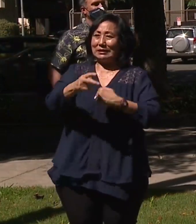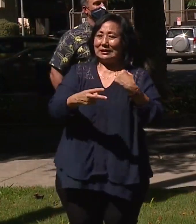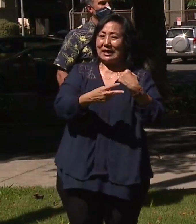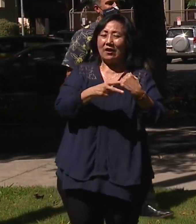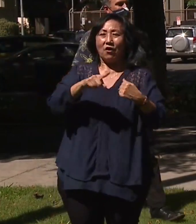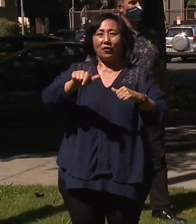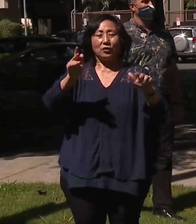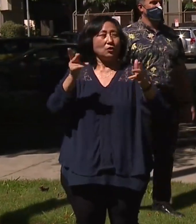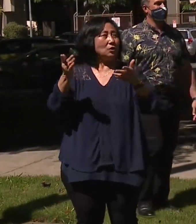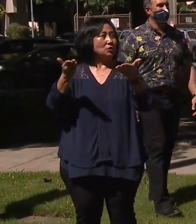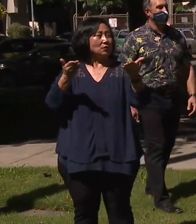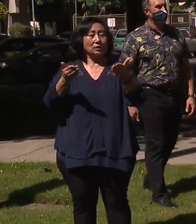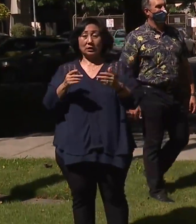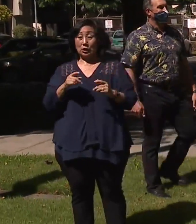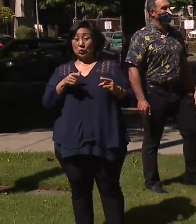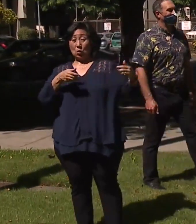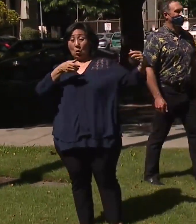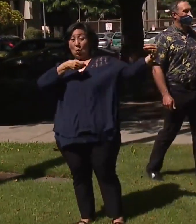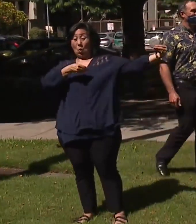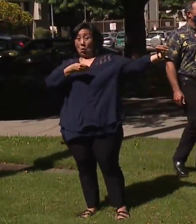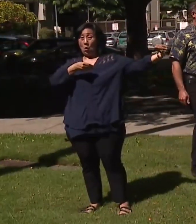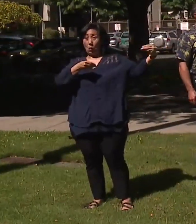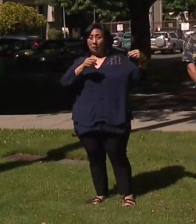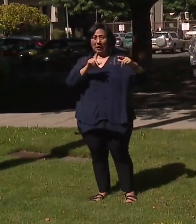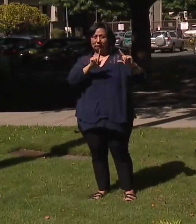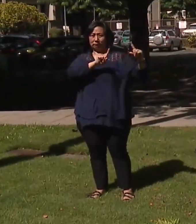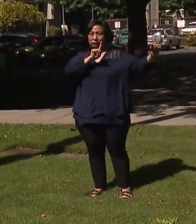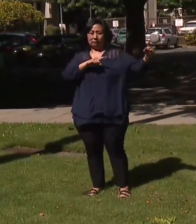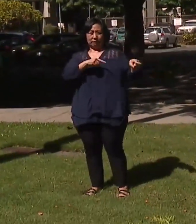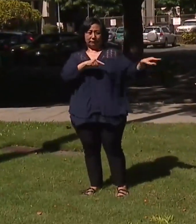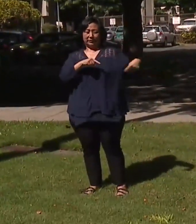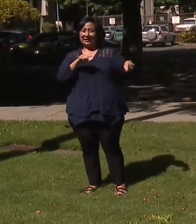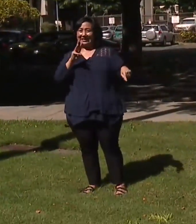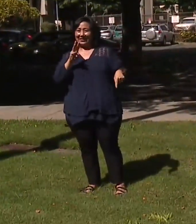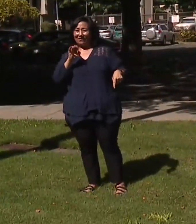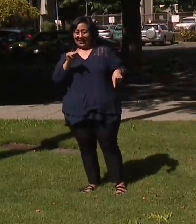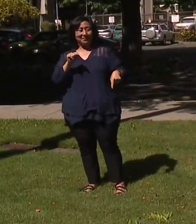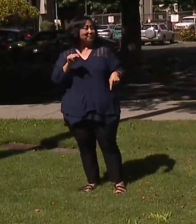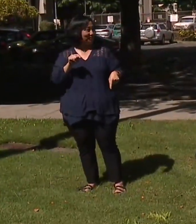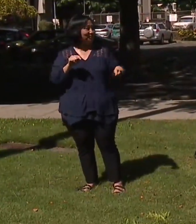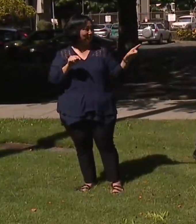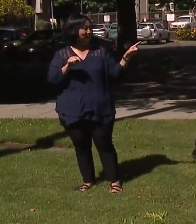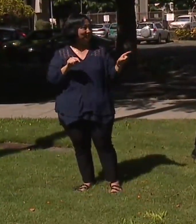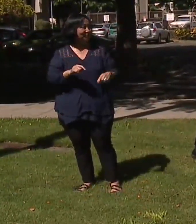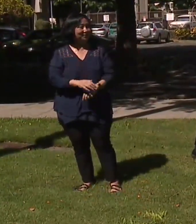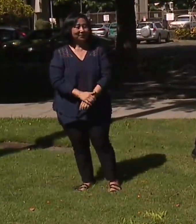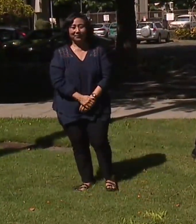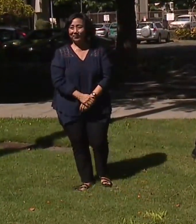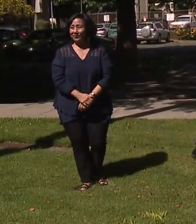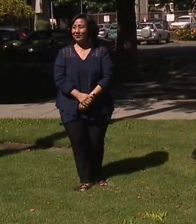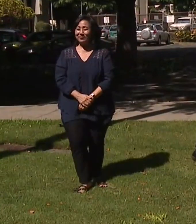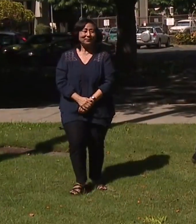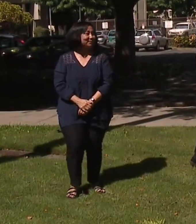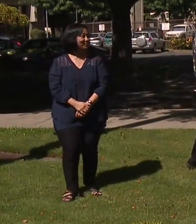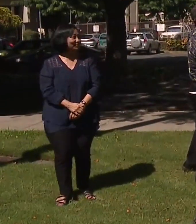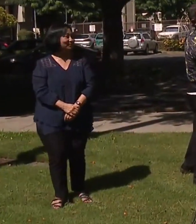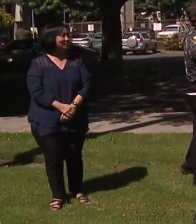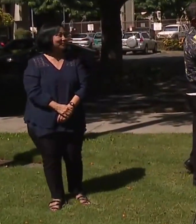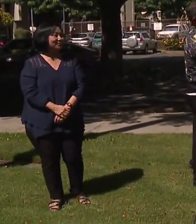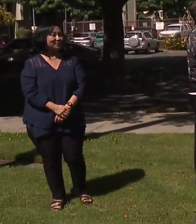it, but be 60 to parts, both one side, one side, and you go up and you've long arms. You hold there, you hold there. I'll just go like this.